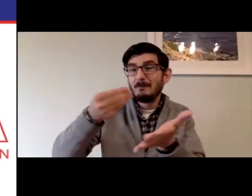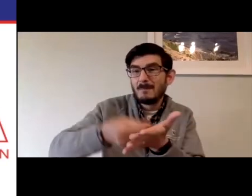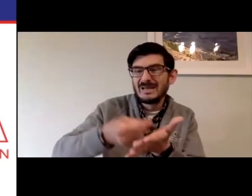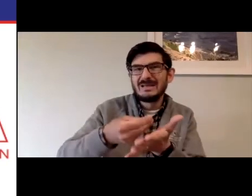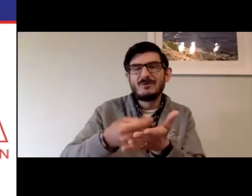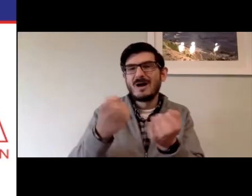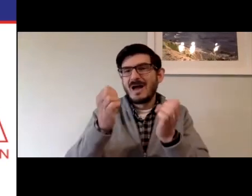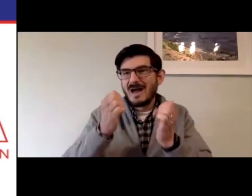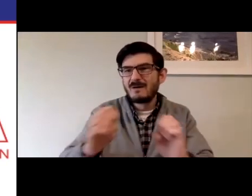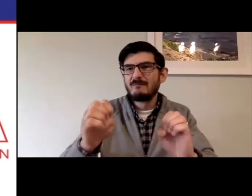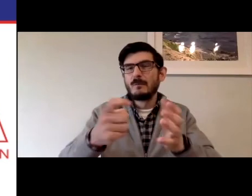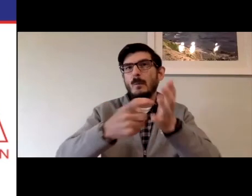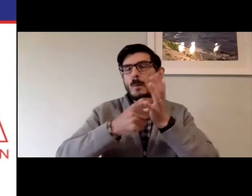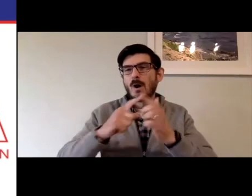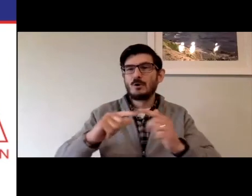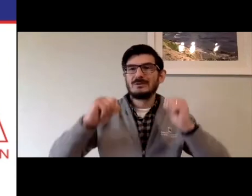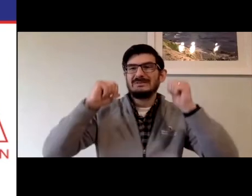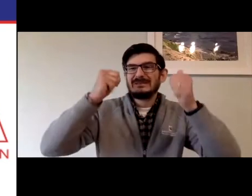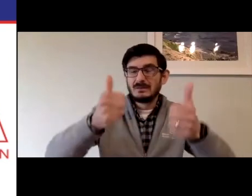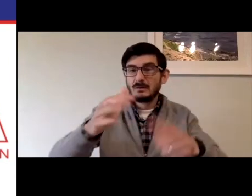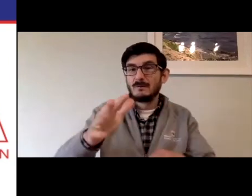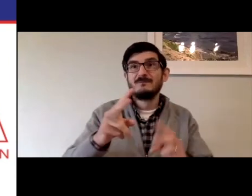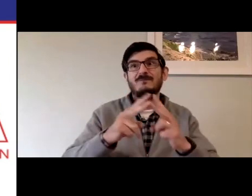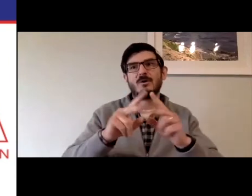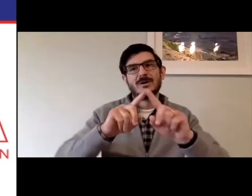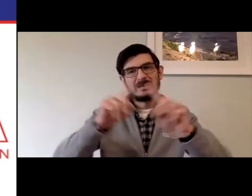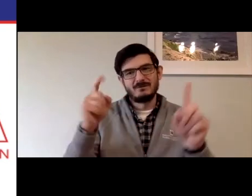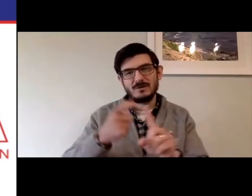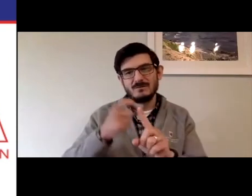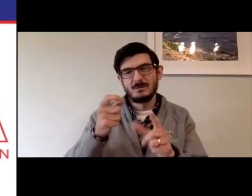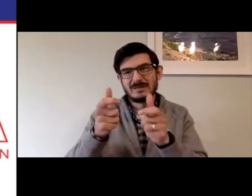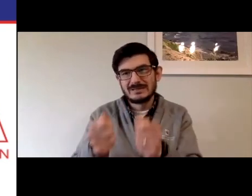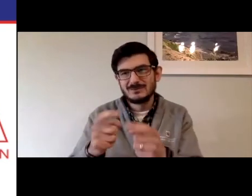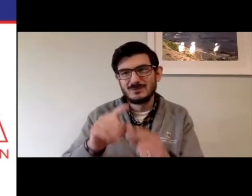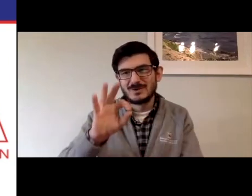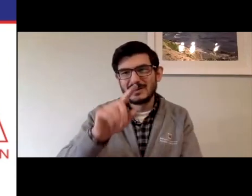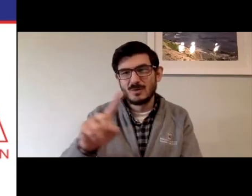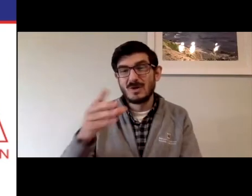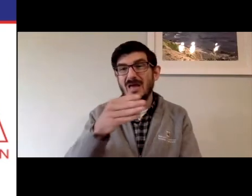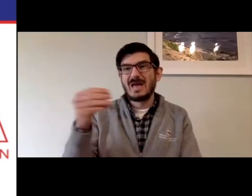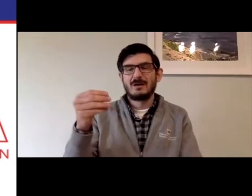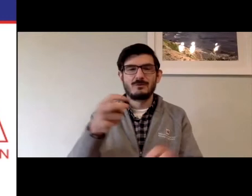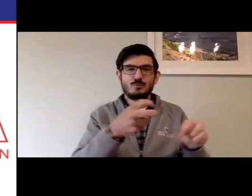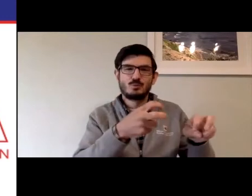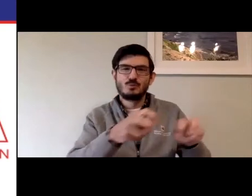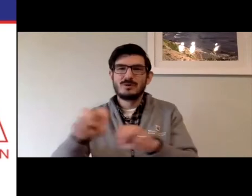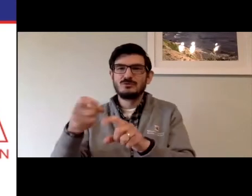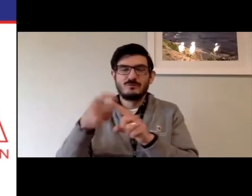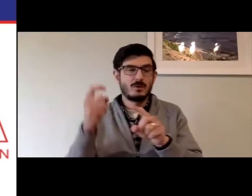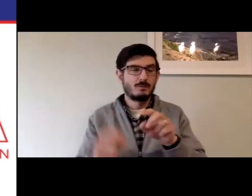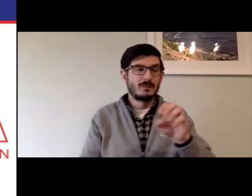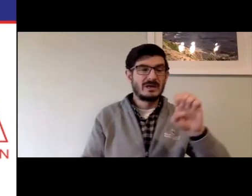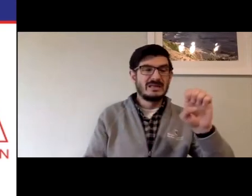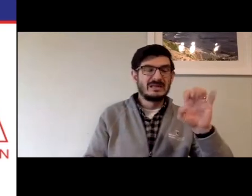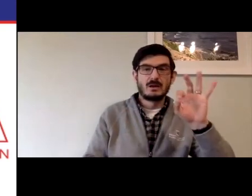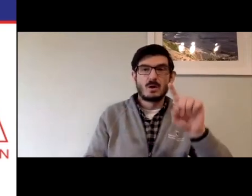This is good news. There have to be money and effort put toward this requirement. It's different again from text